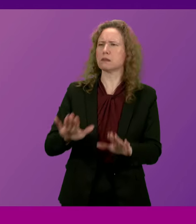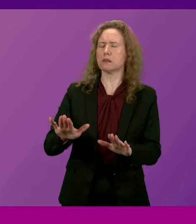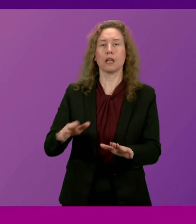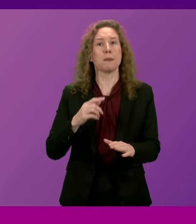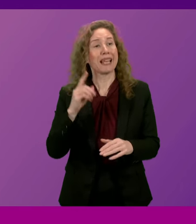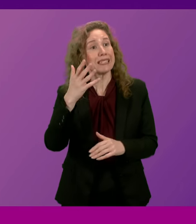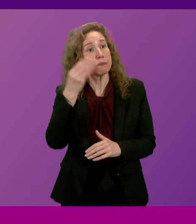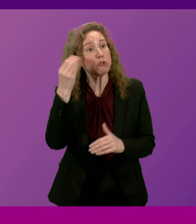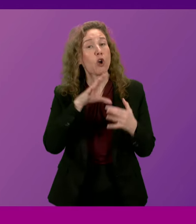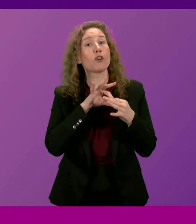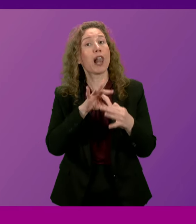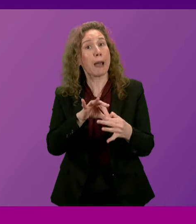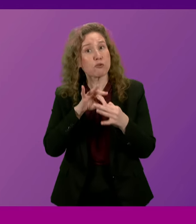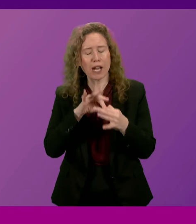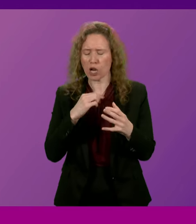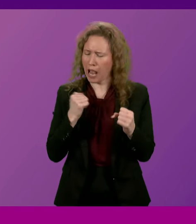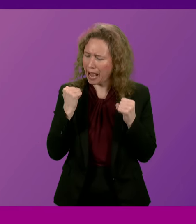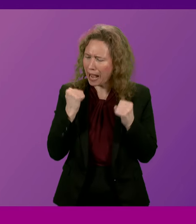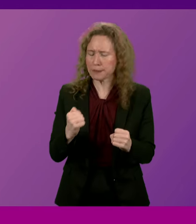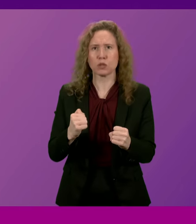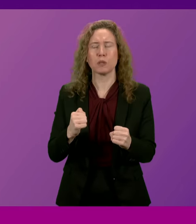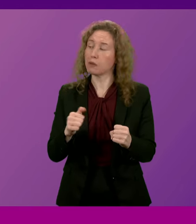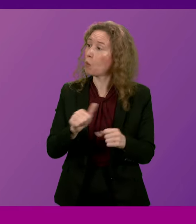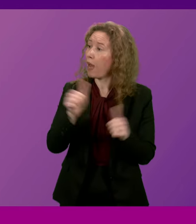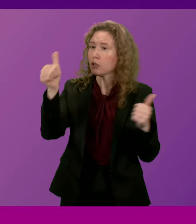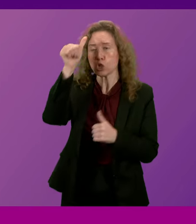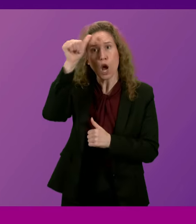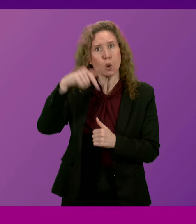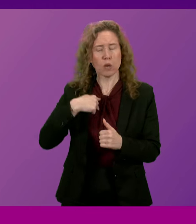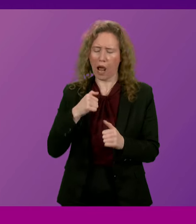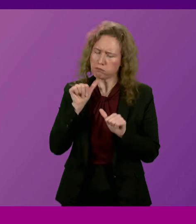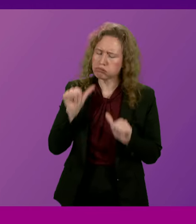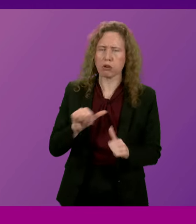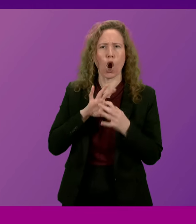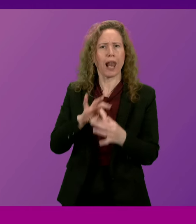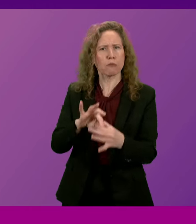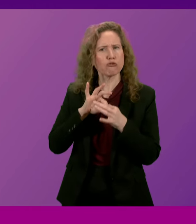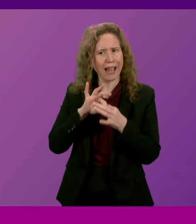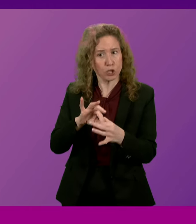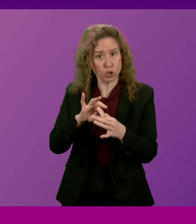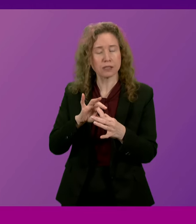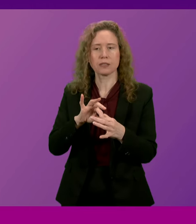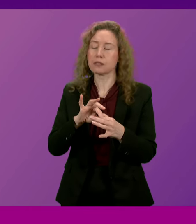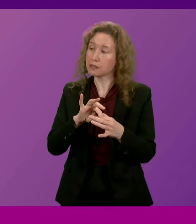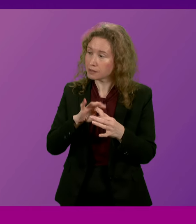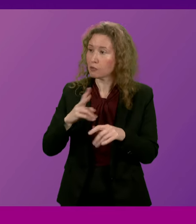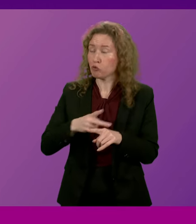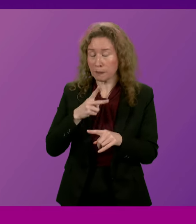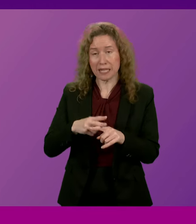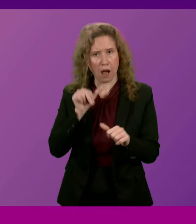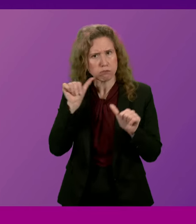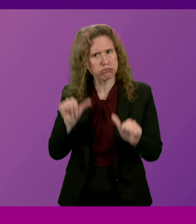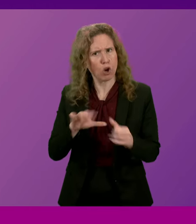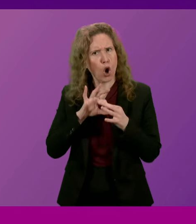of collaboration for which I am absolutely renowned, for in the spirit of collaboration for which I am renowned,